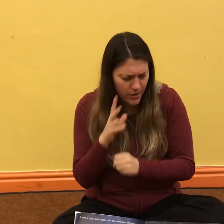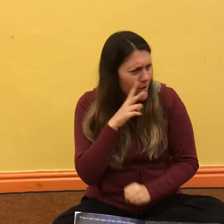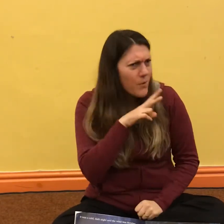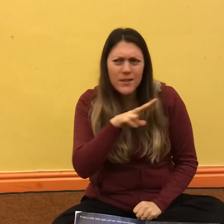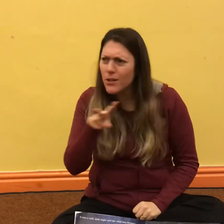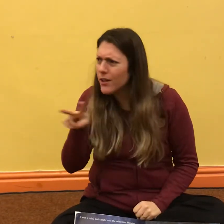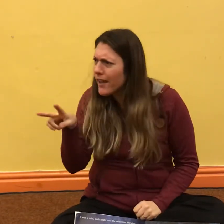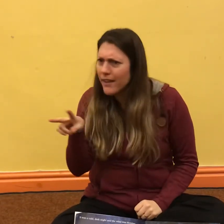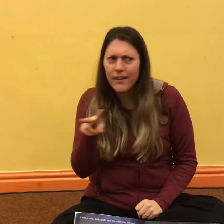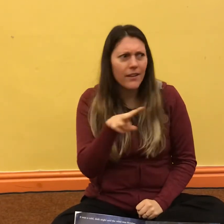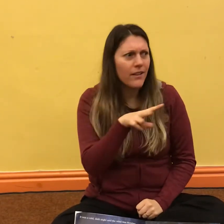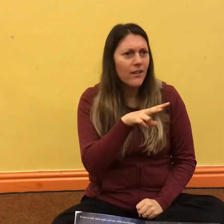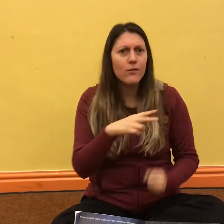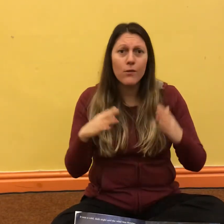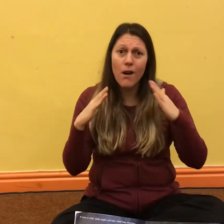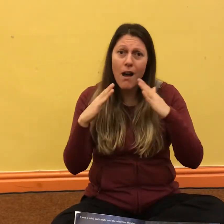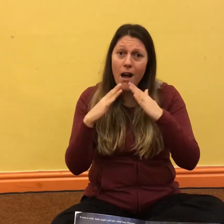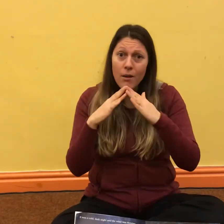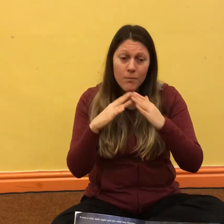was looking for a home.